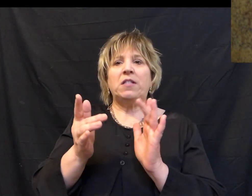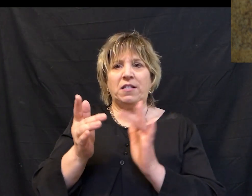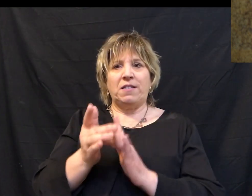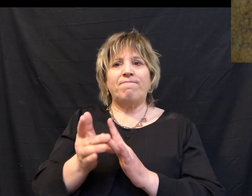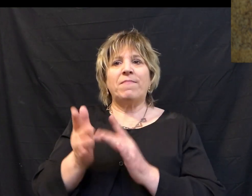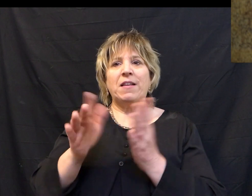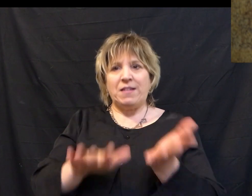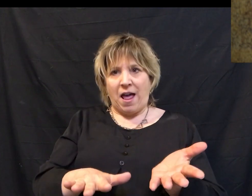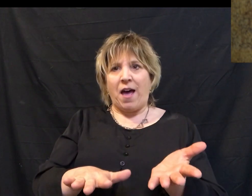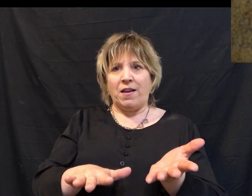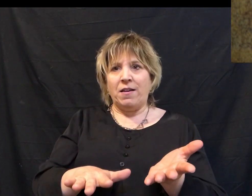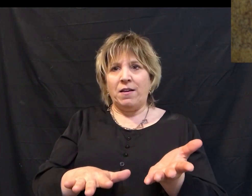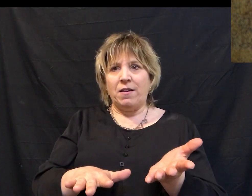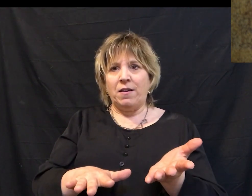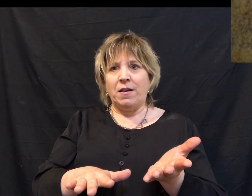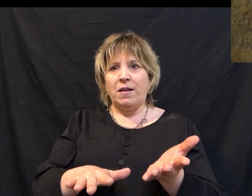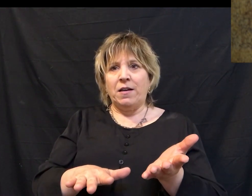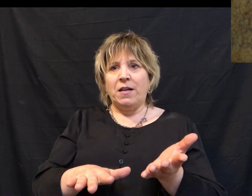be in the grave, executed.